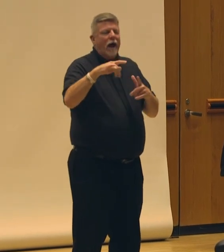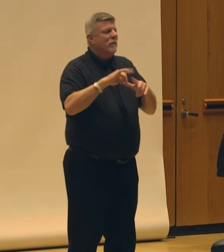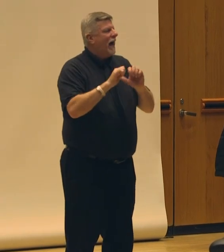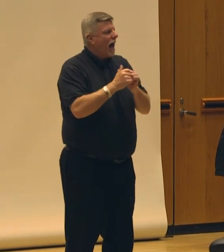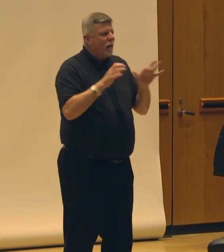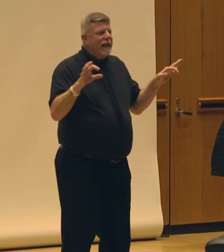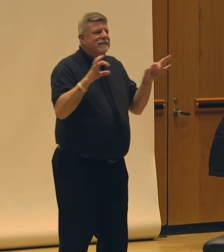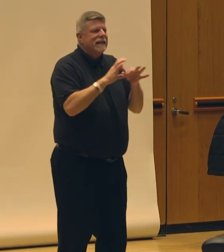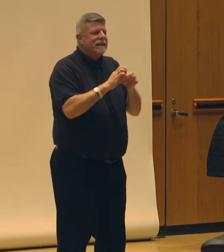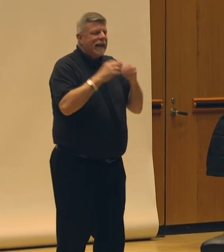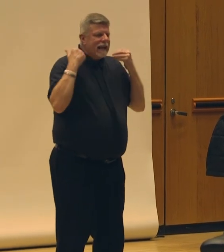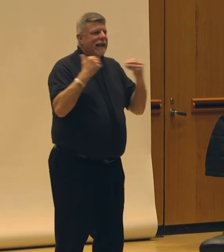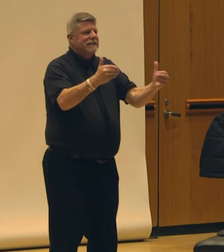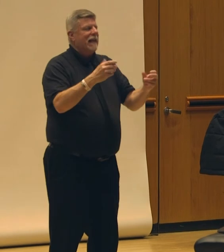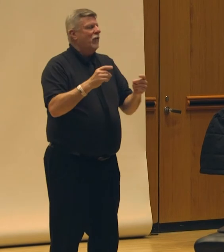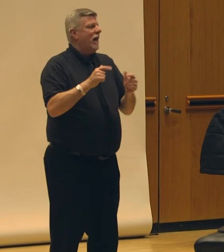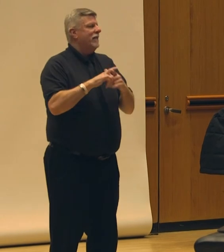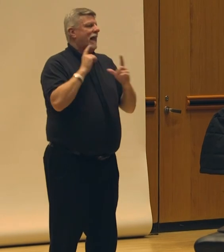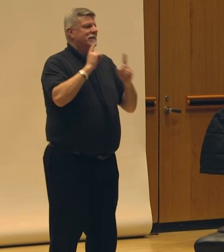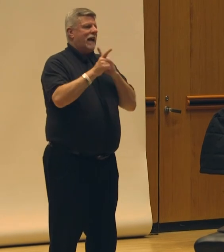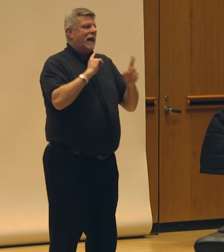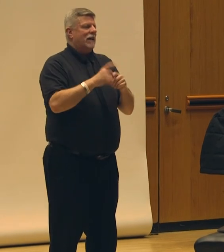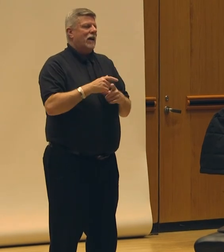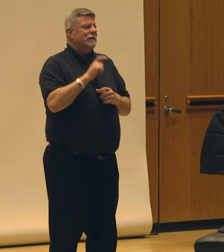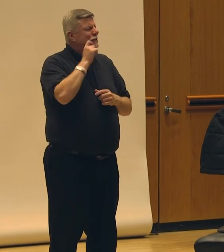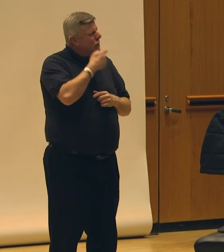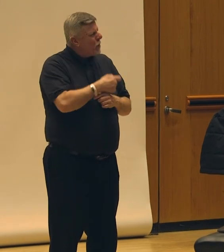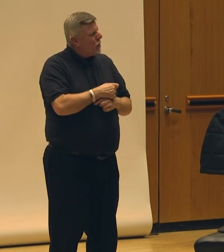accelerate that dialogue too, which is so cool.